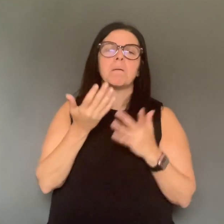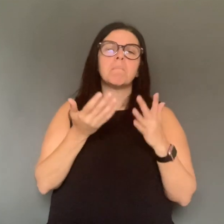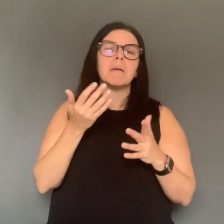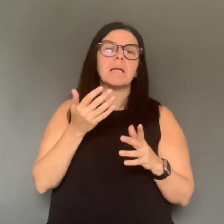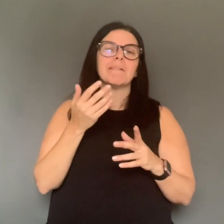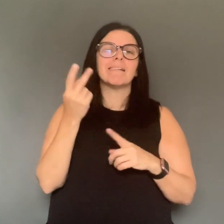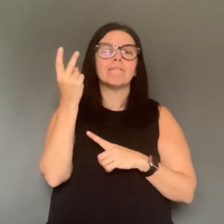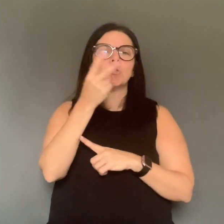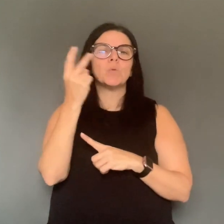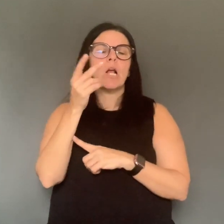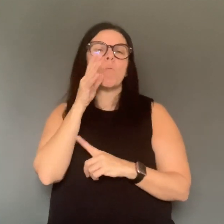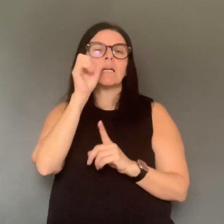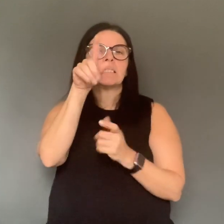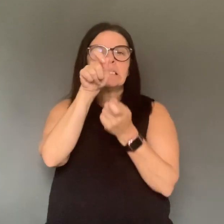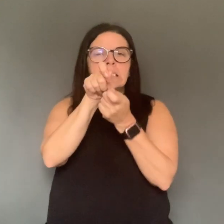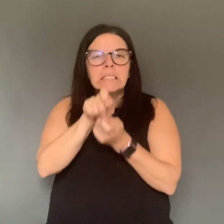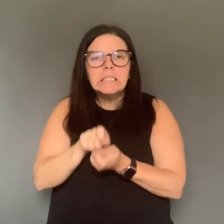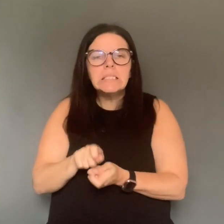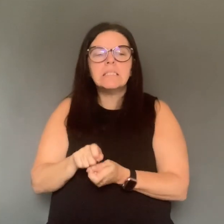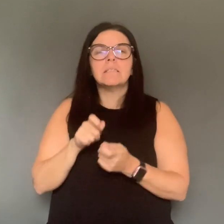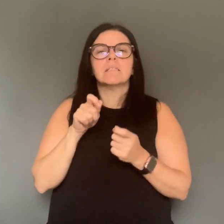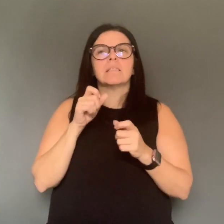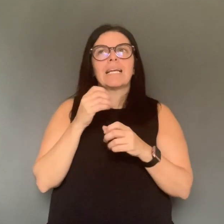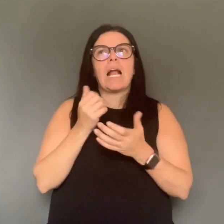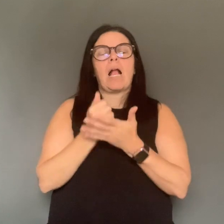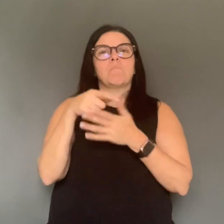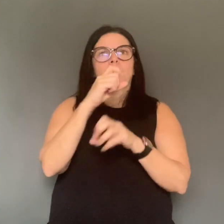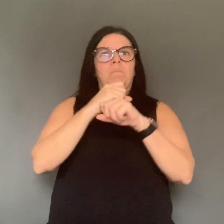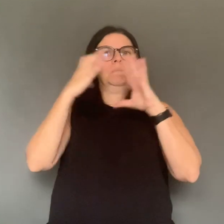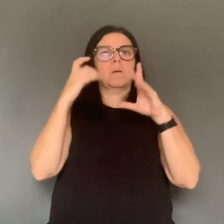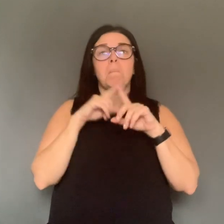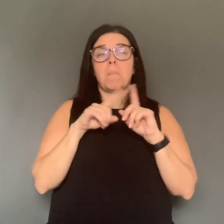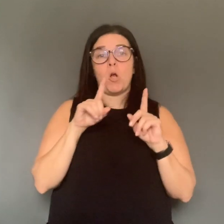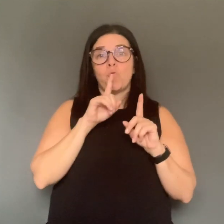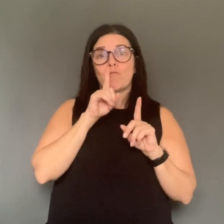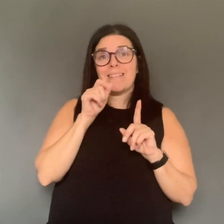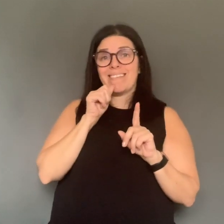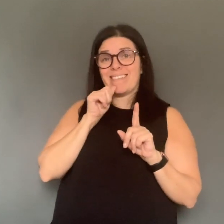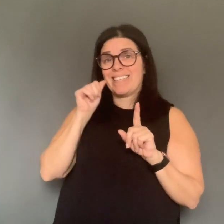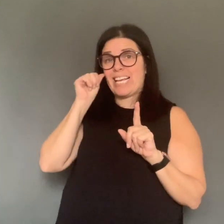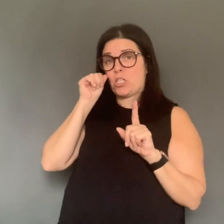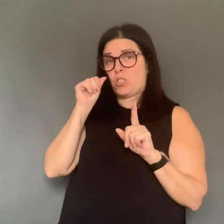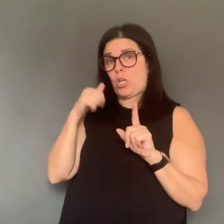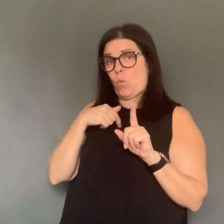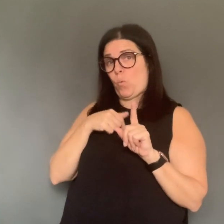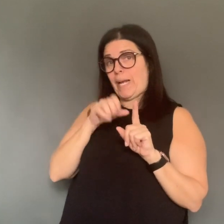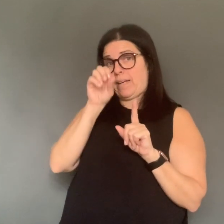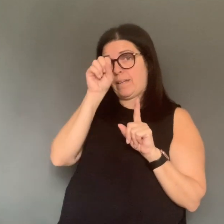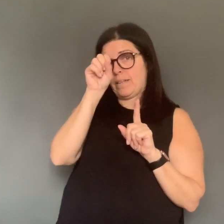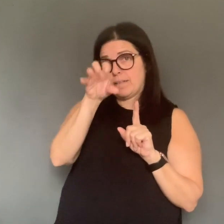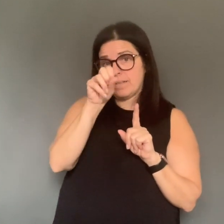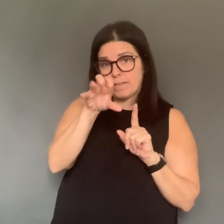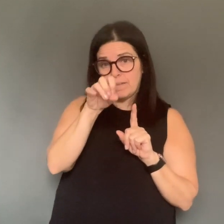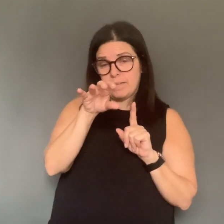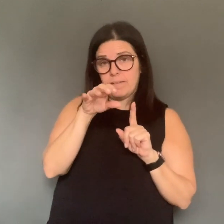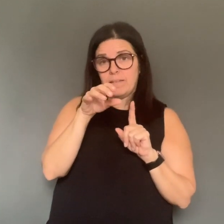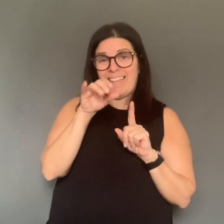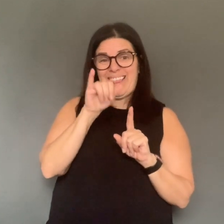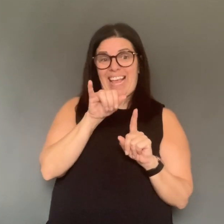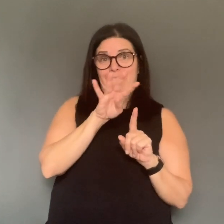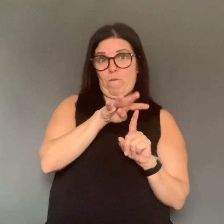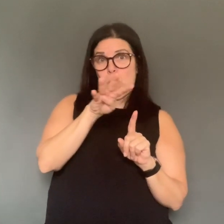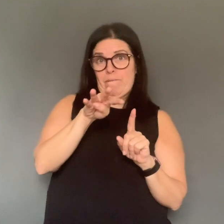numbers didn't change much. Still, we have 70% of the people with a travel history, and among those who travel,